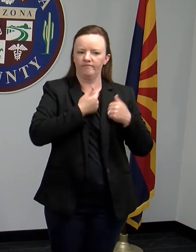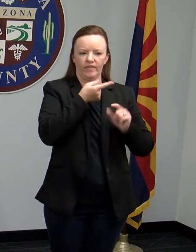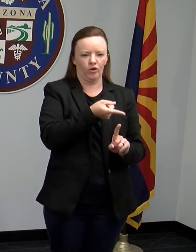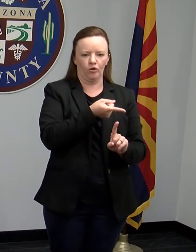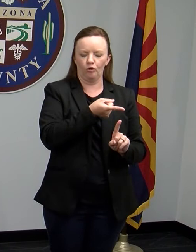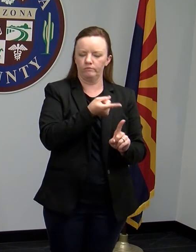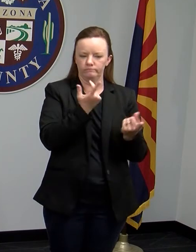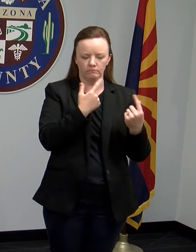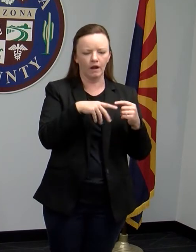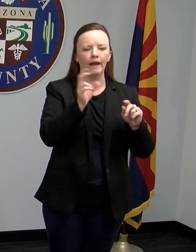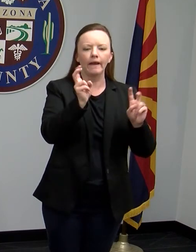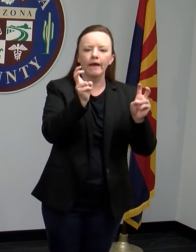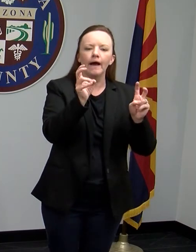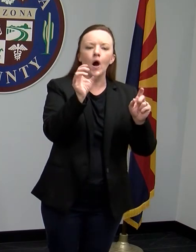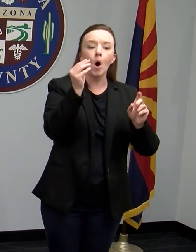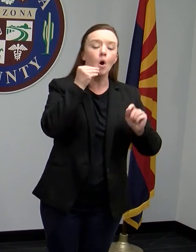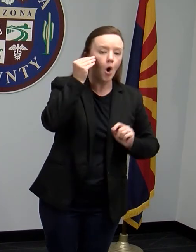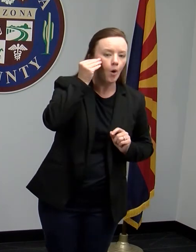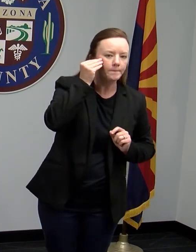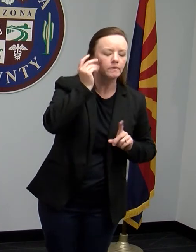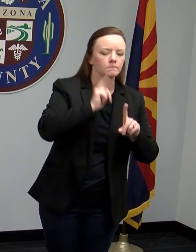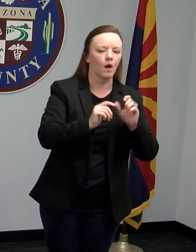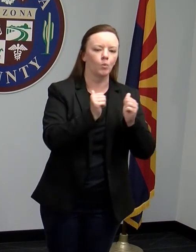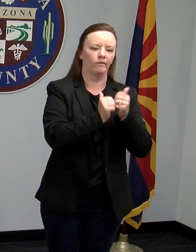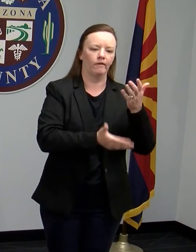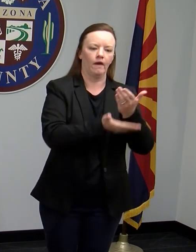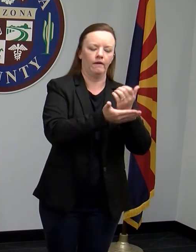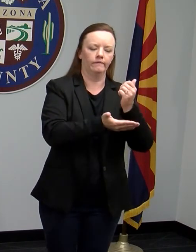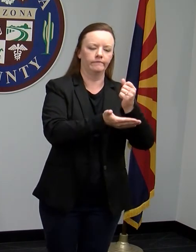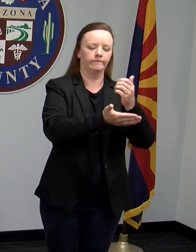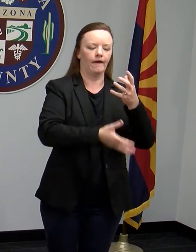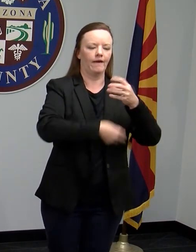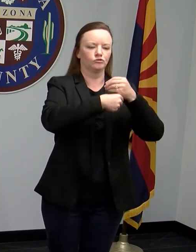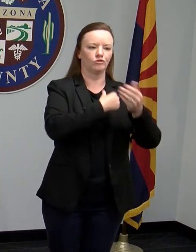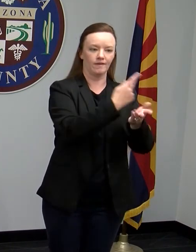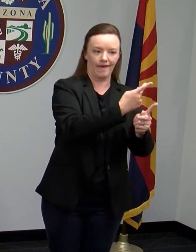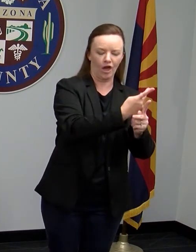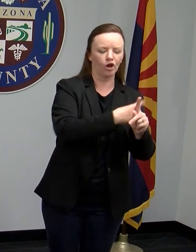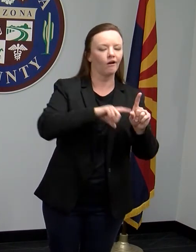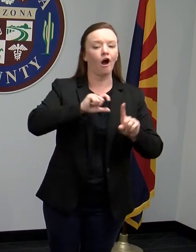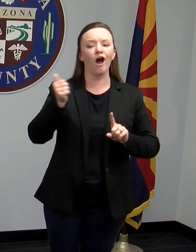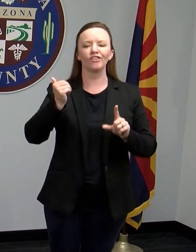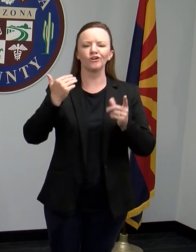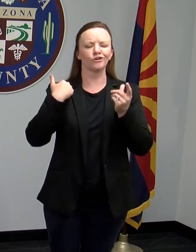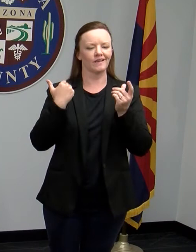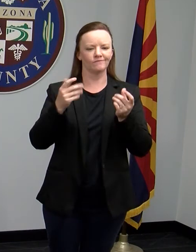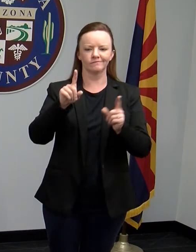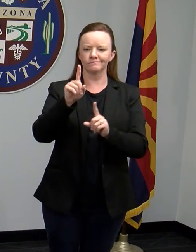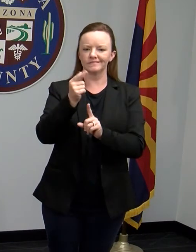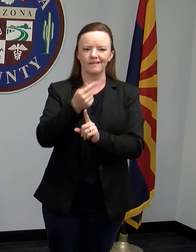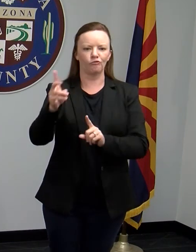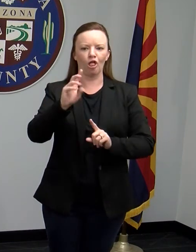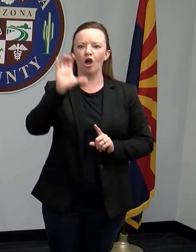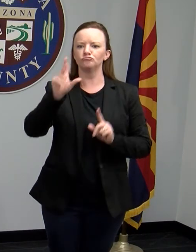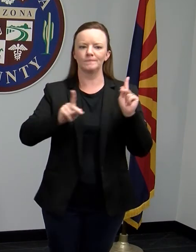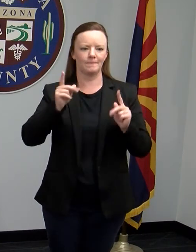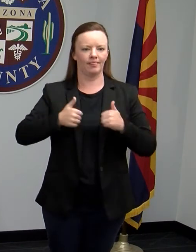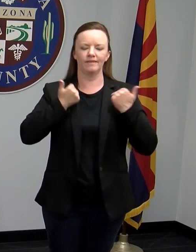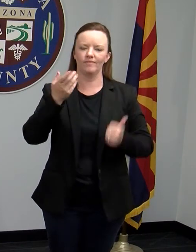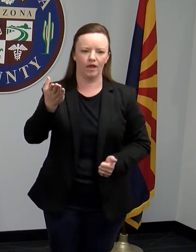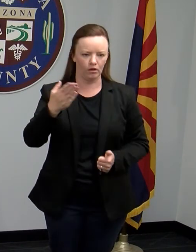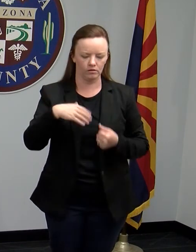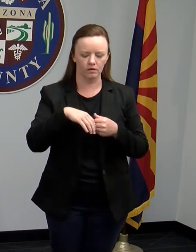in what is essentially a home, while others have obviously hundreds of residents. So that might help you understand